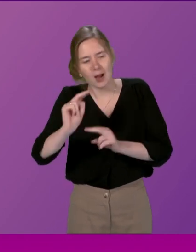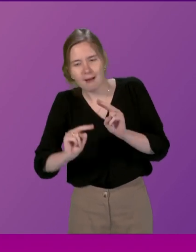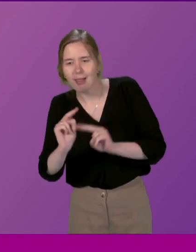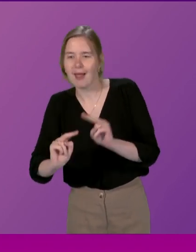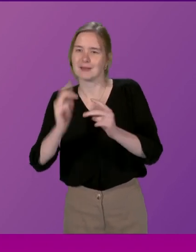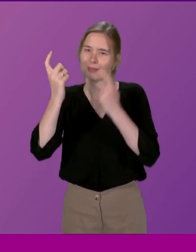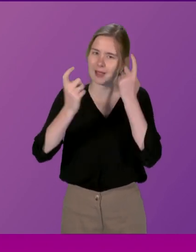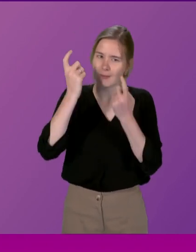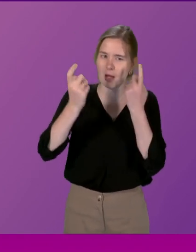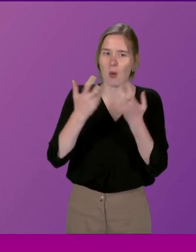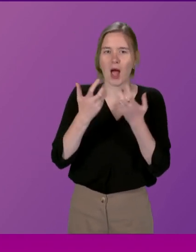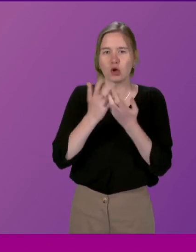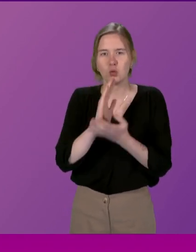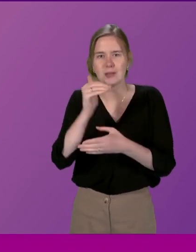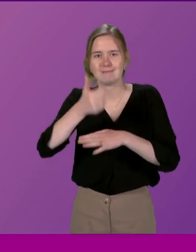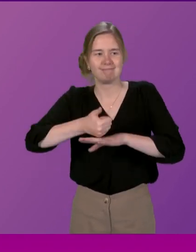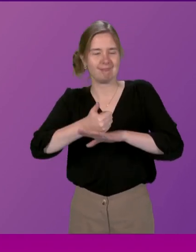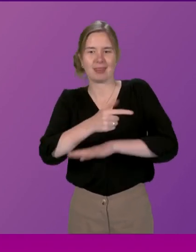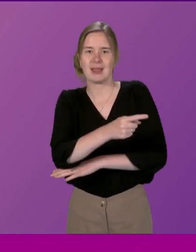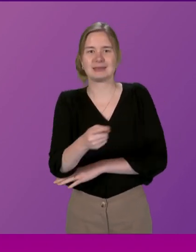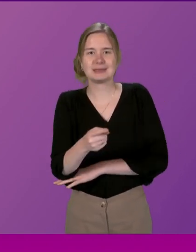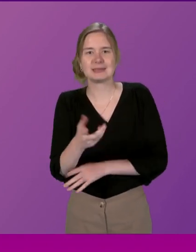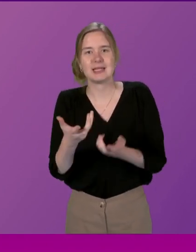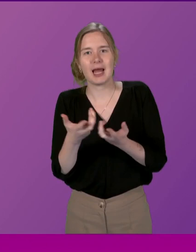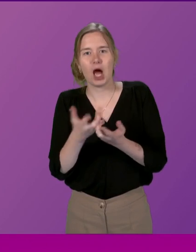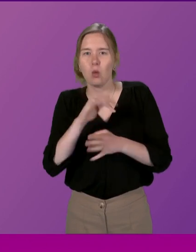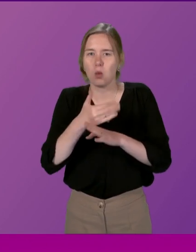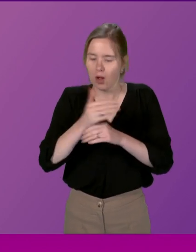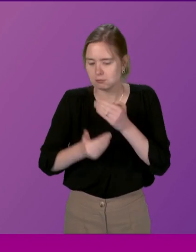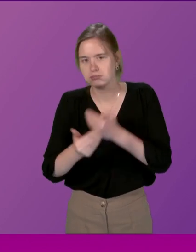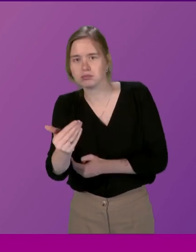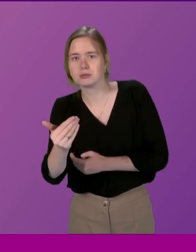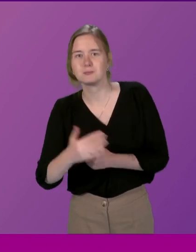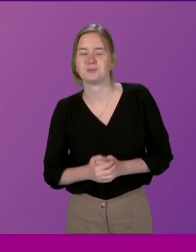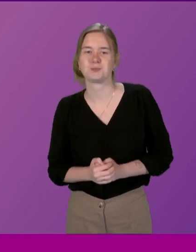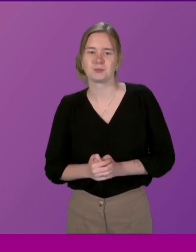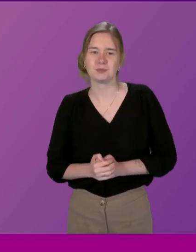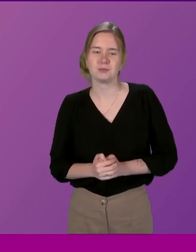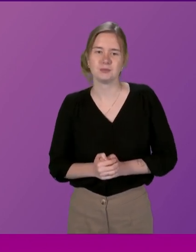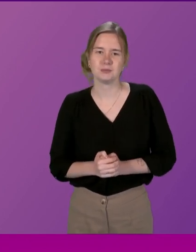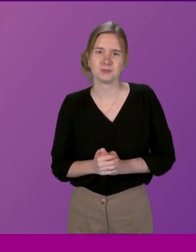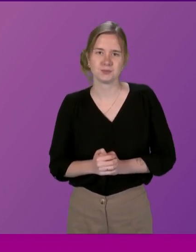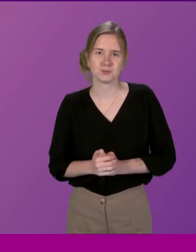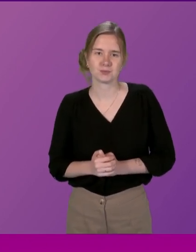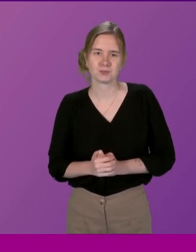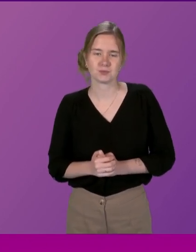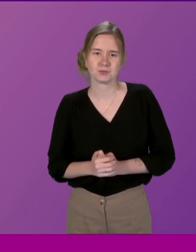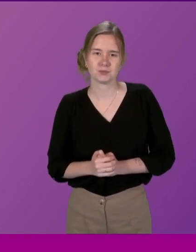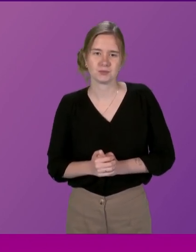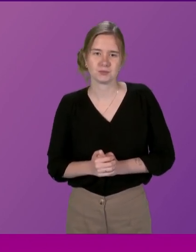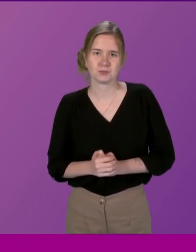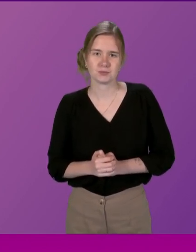consider that and say, how can we implement it and how will it work? I have to, unfortunately,